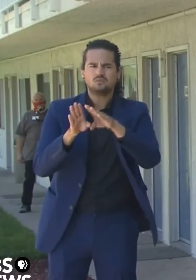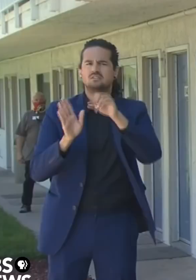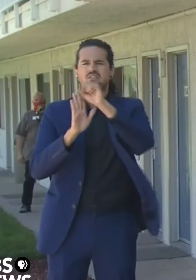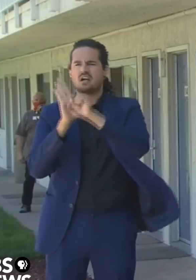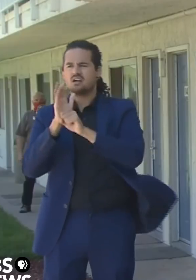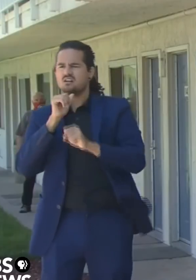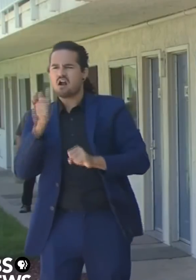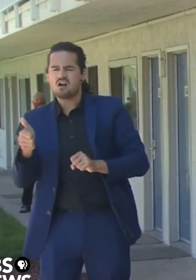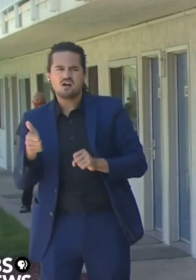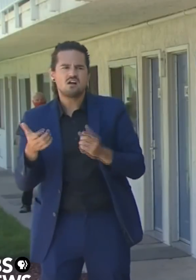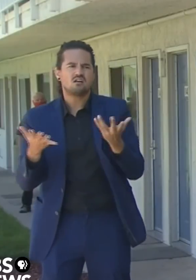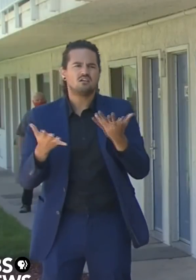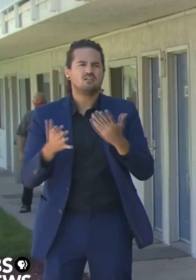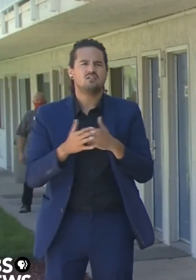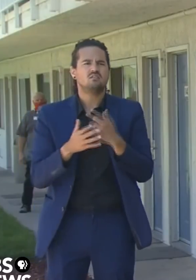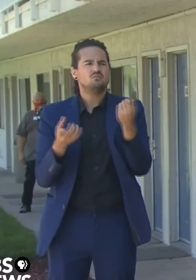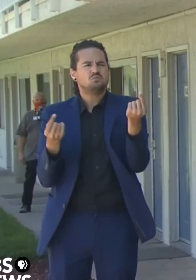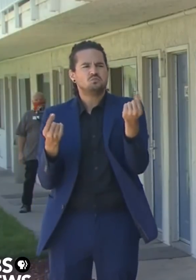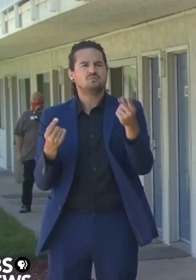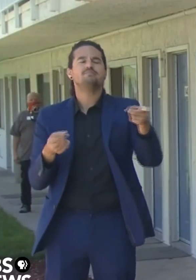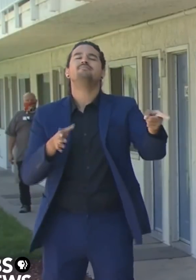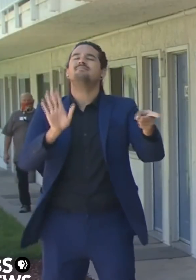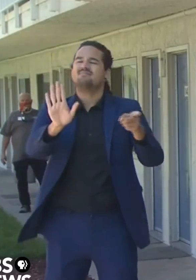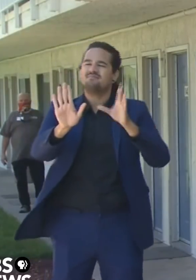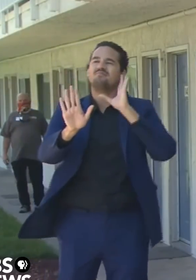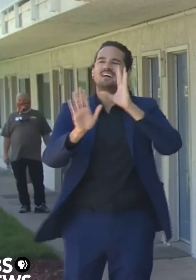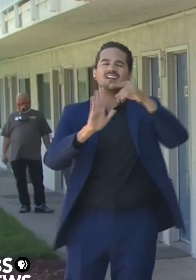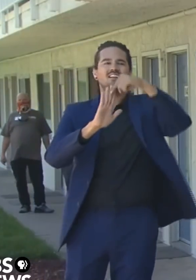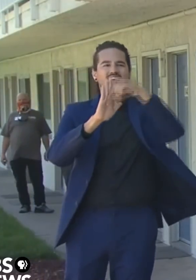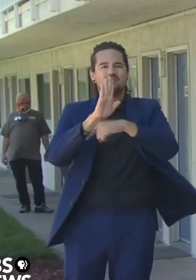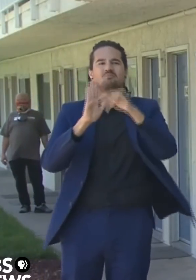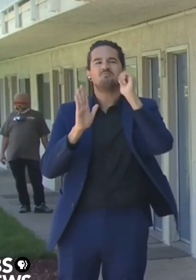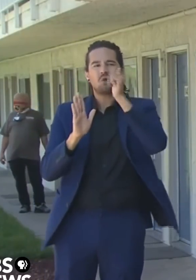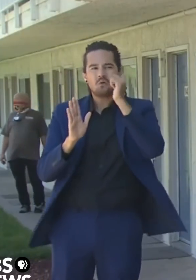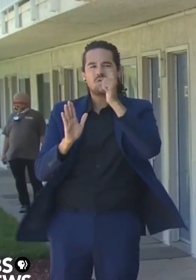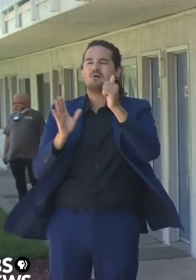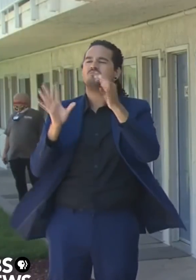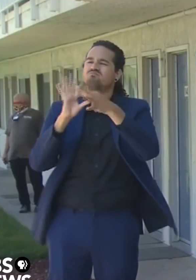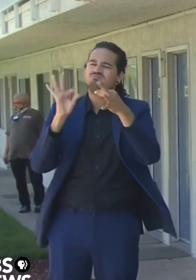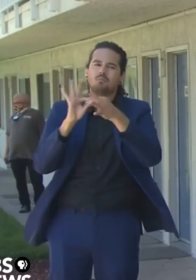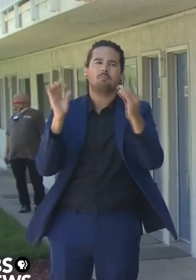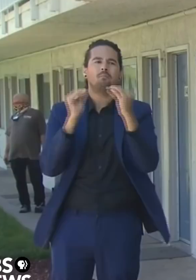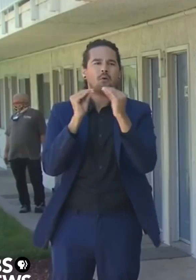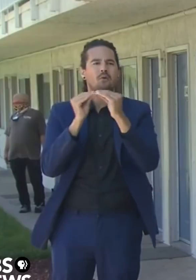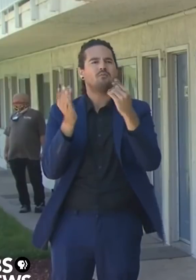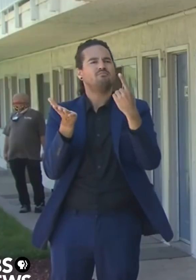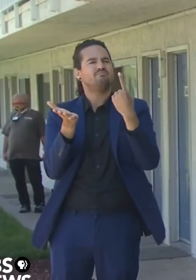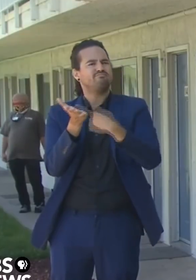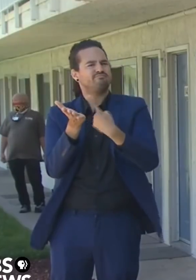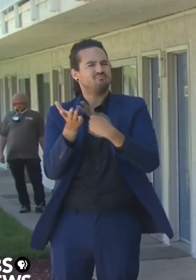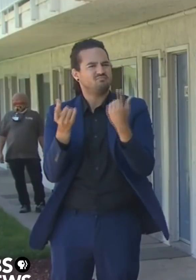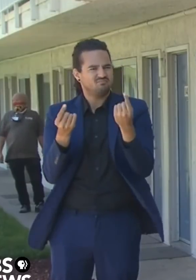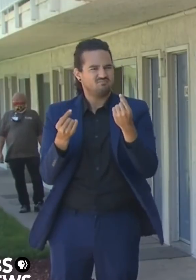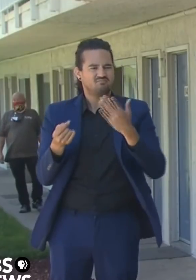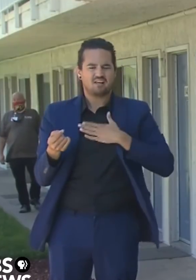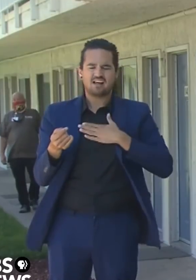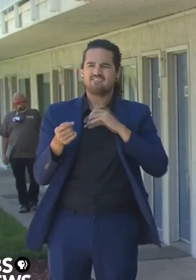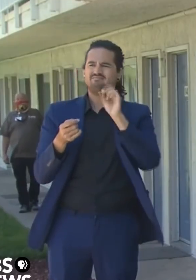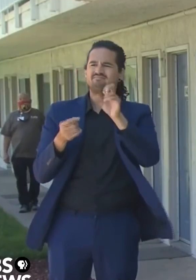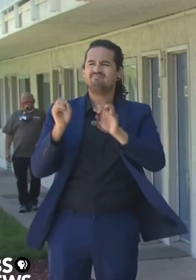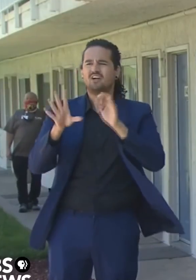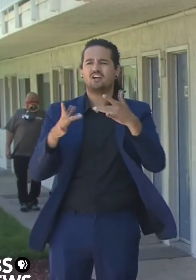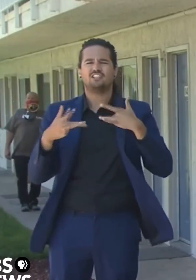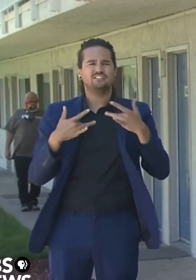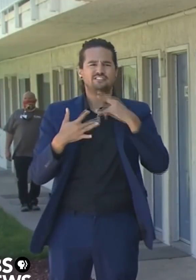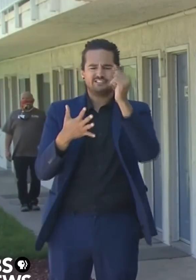tomorrow we will be making new announcements. I specifically referenced the concerns around Fourth of July family